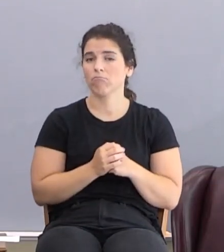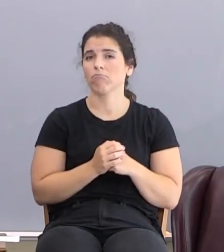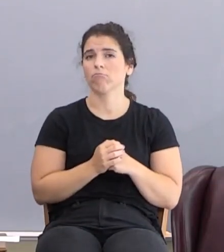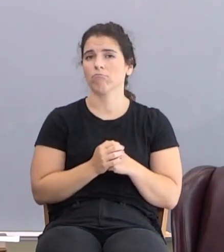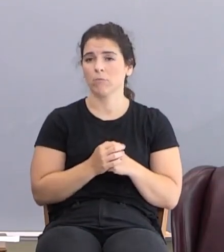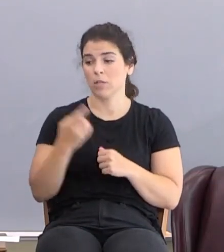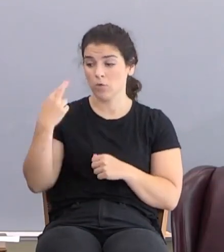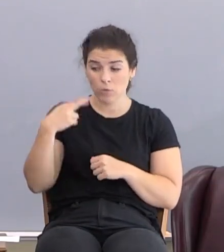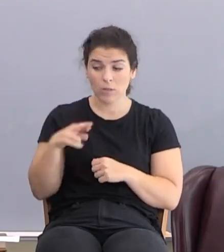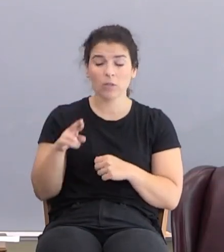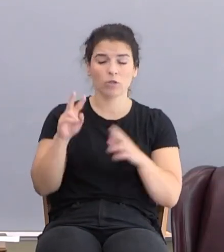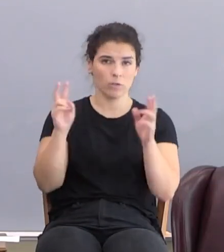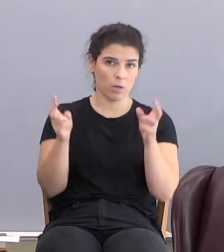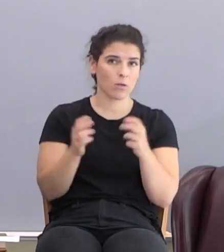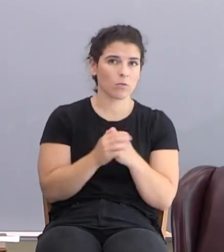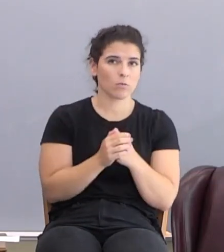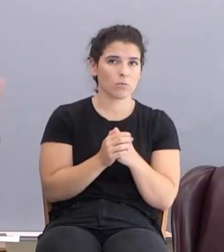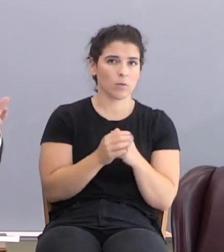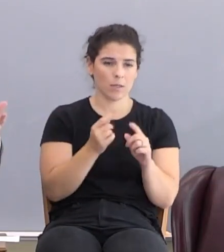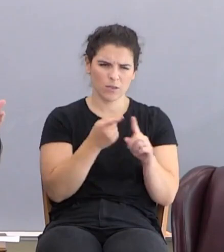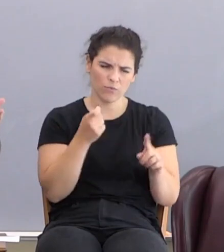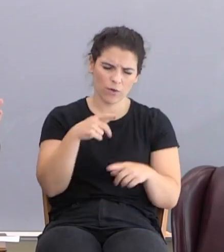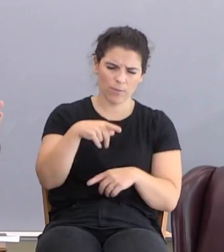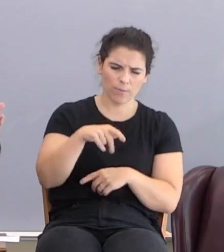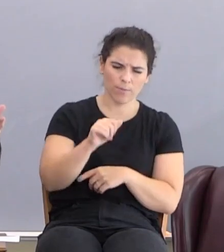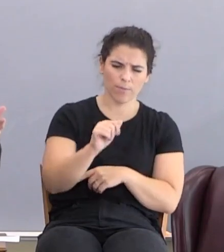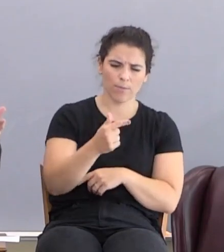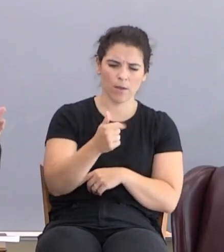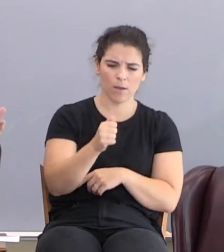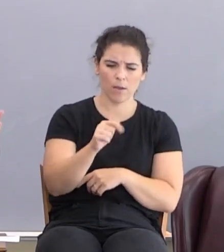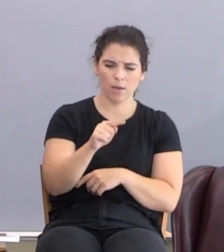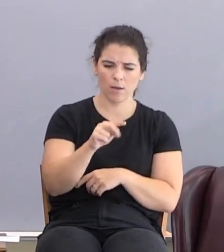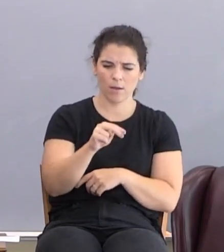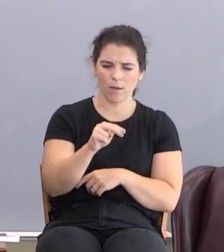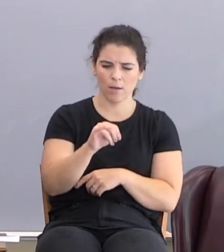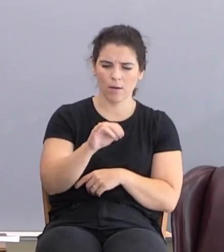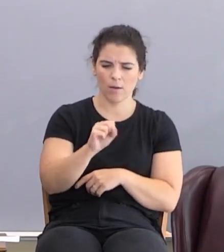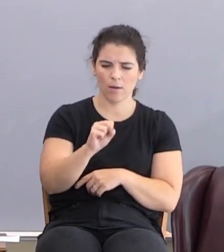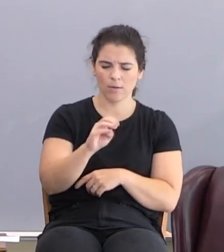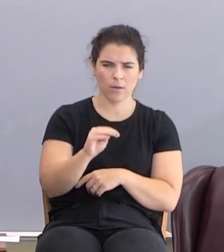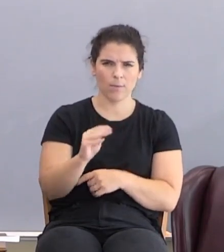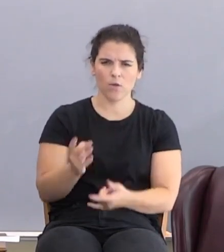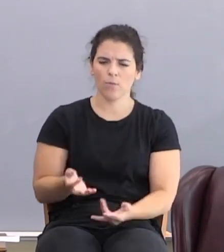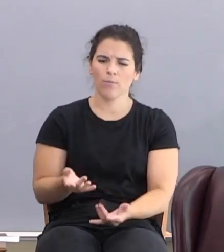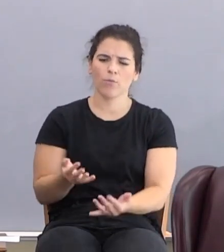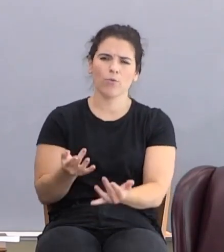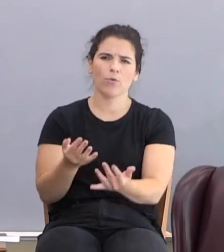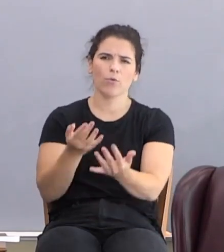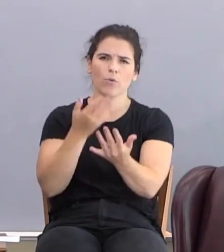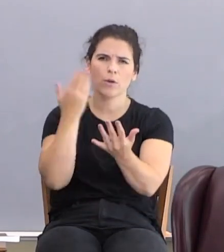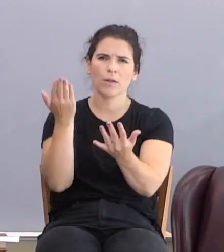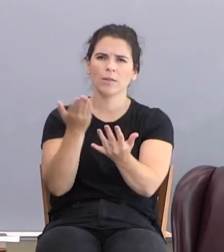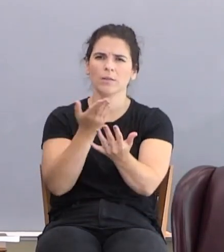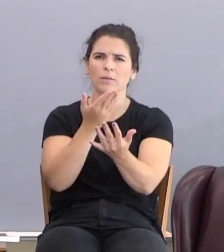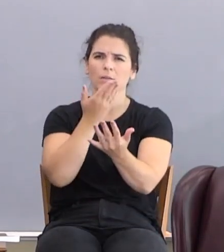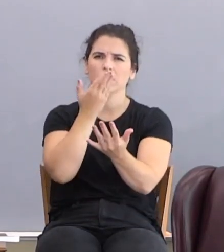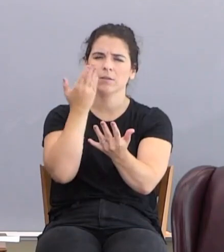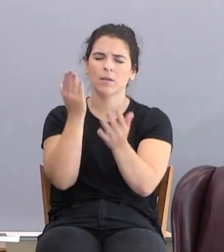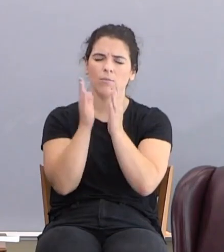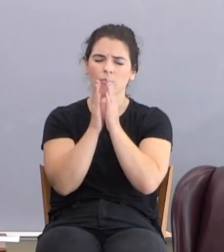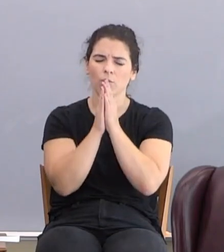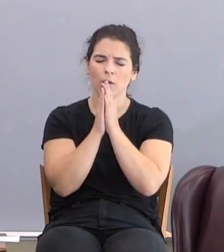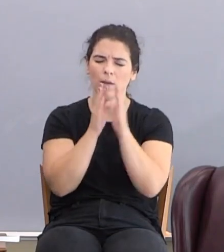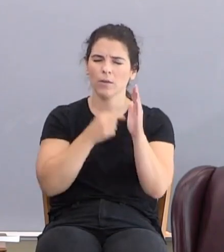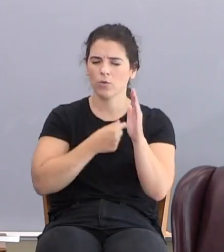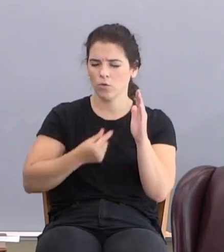Christ, it's a religious title that comes out of paganism. And they're going to burn incense, pray, to the Queen of